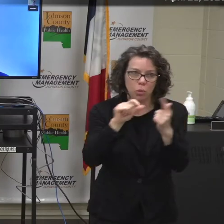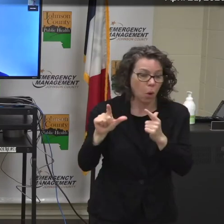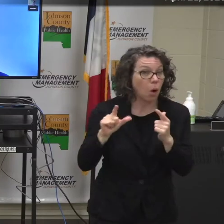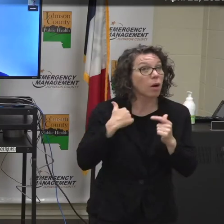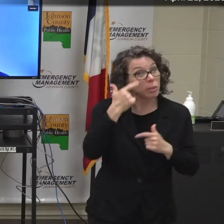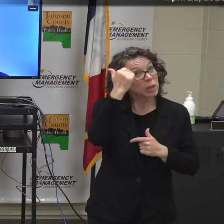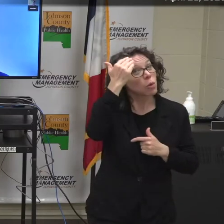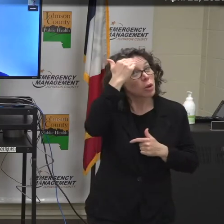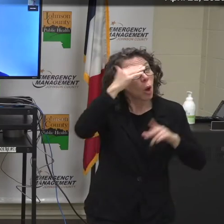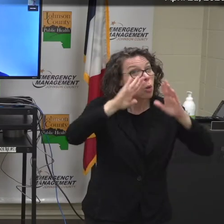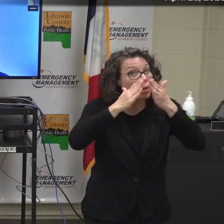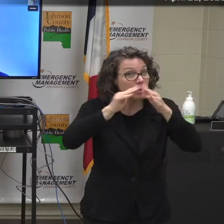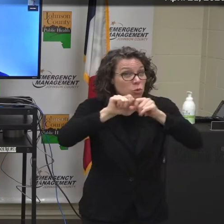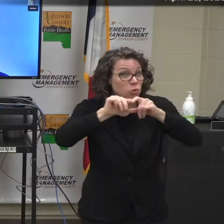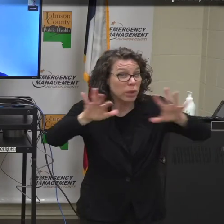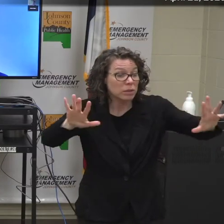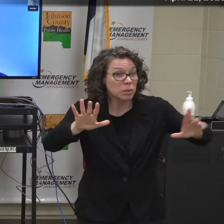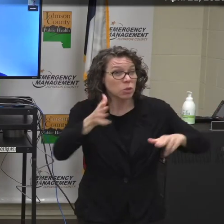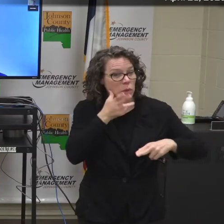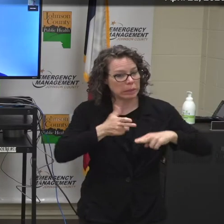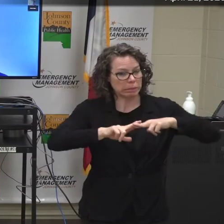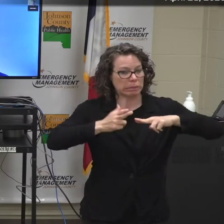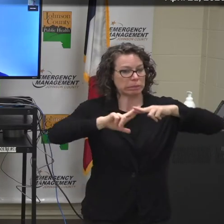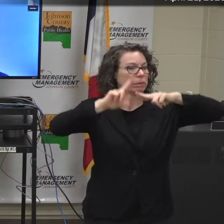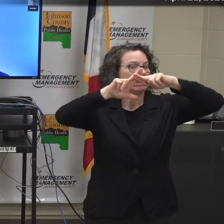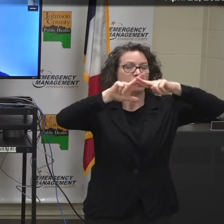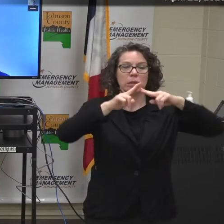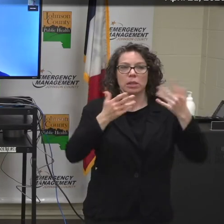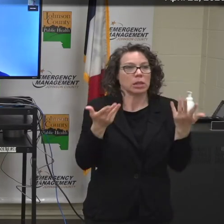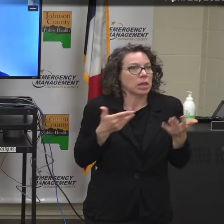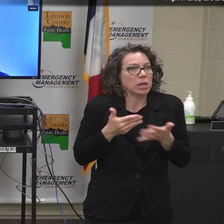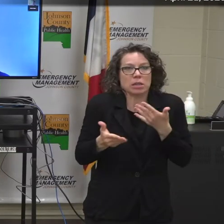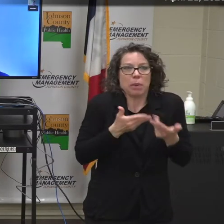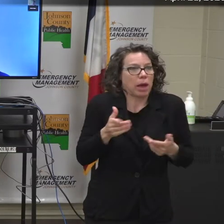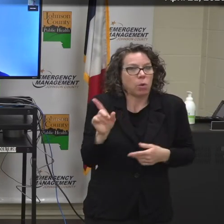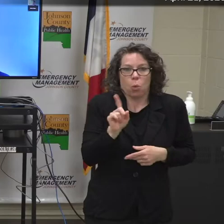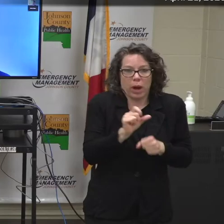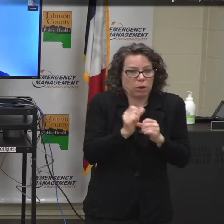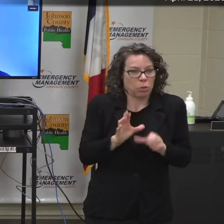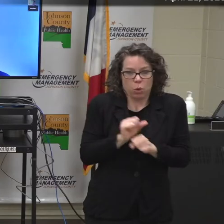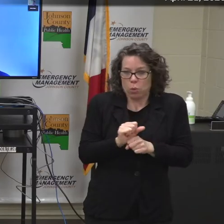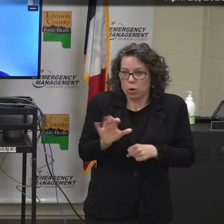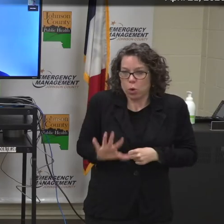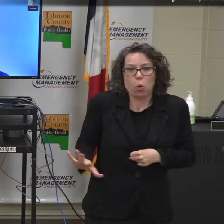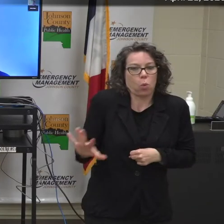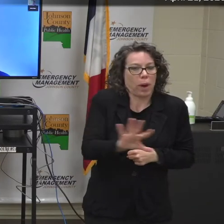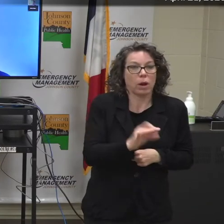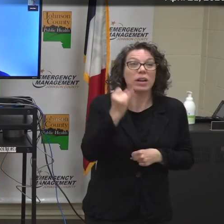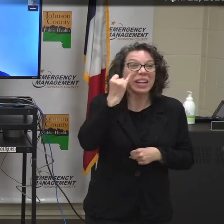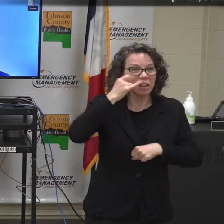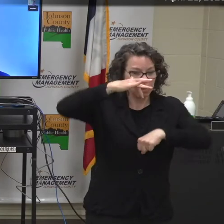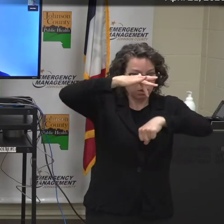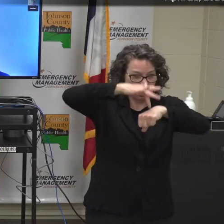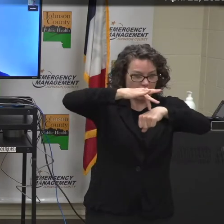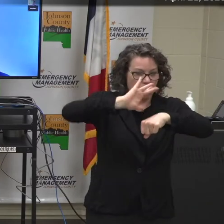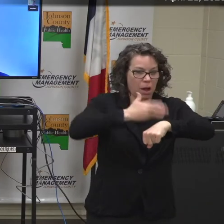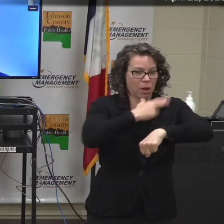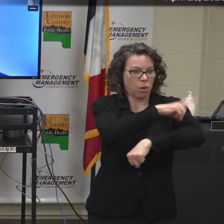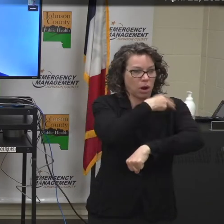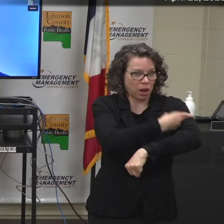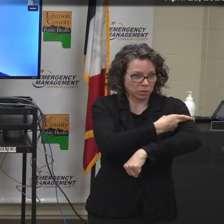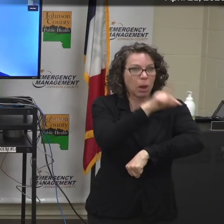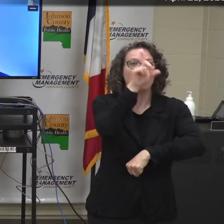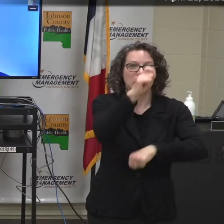increased, that we need to take these precautions no matter where our employees are. When they are on site, they are wearing face